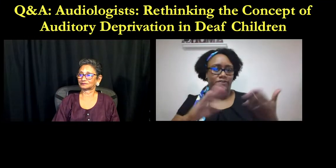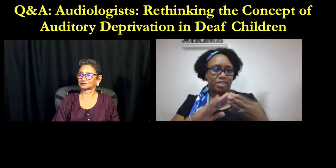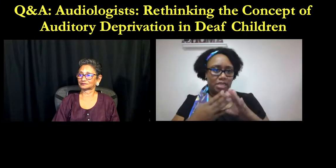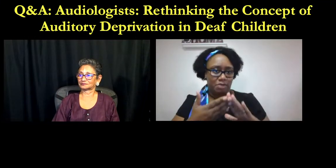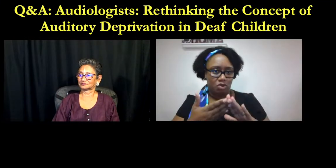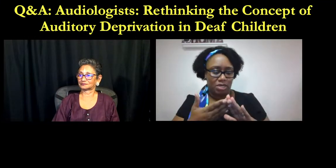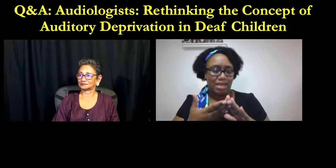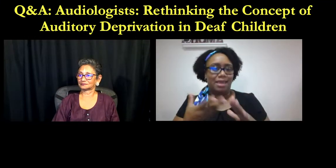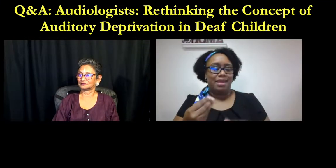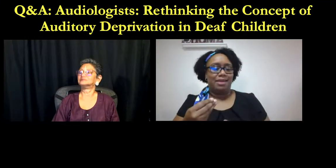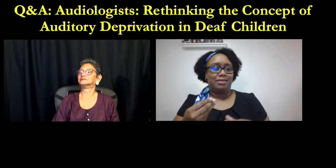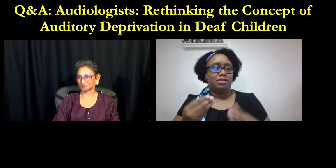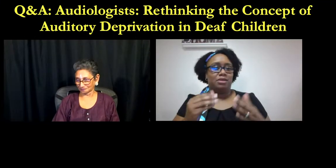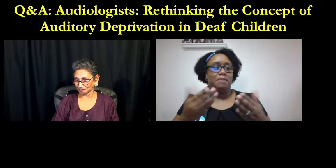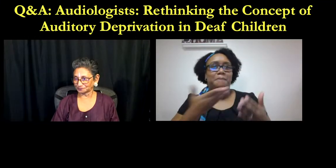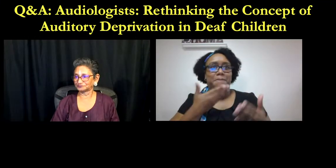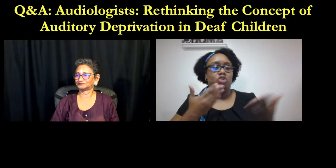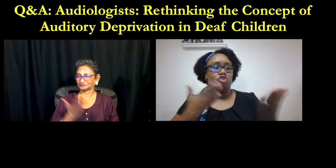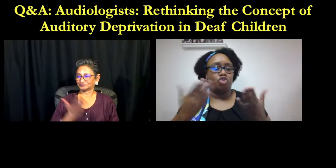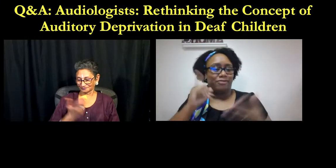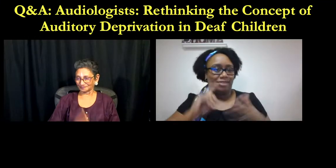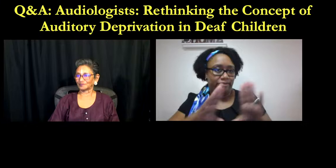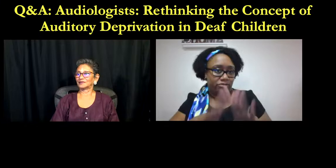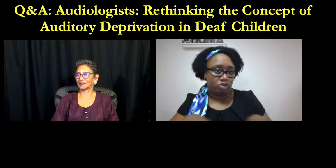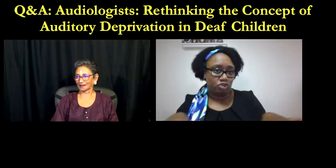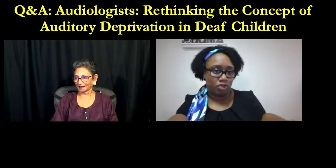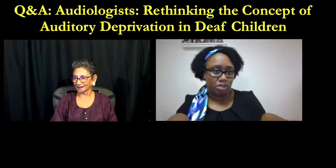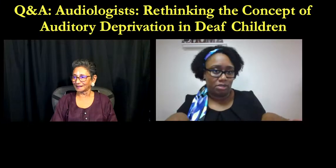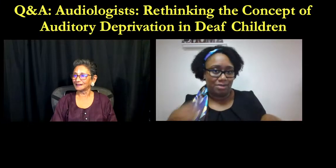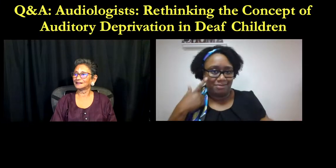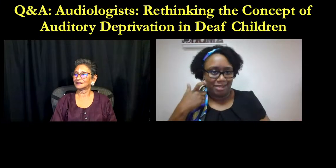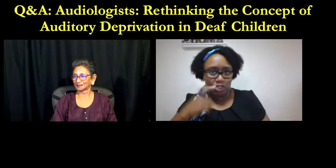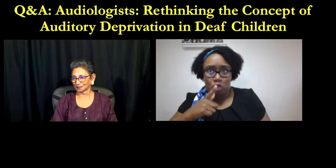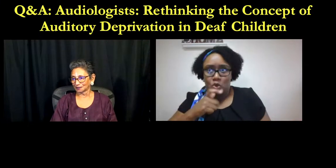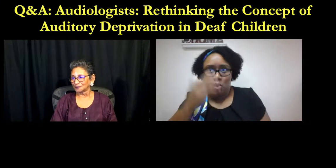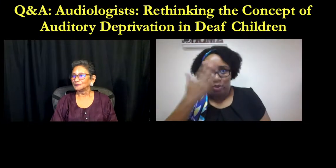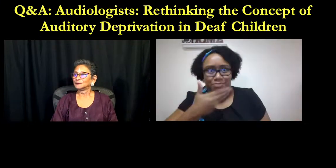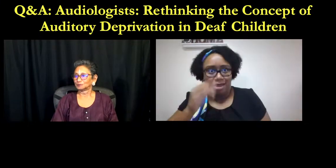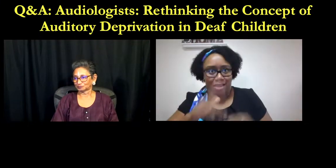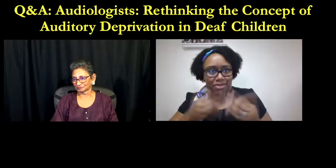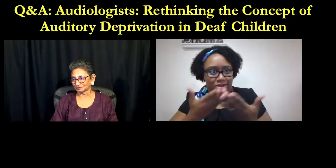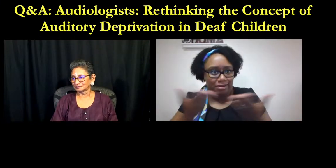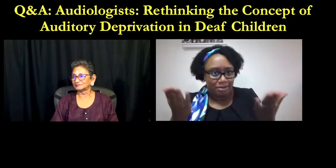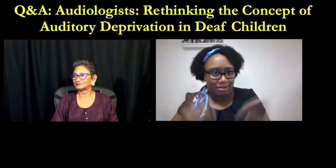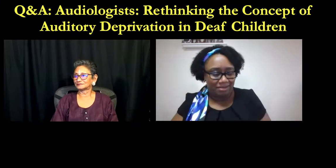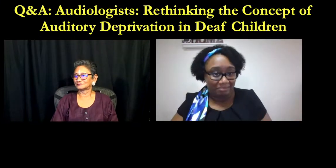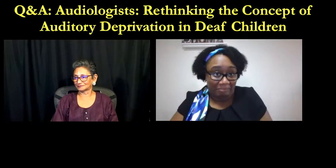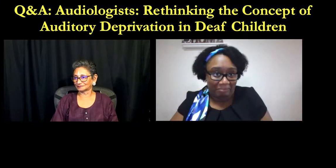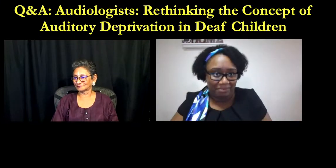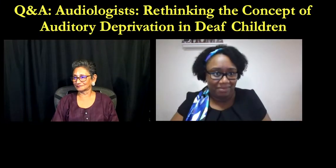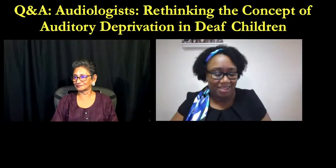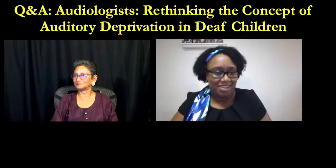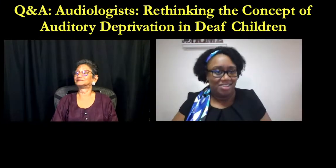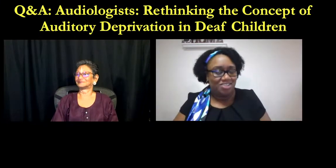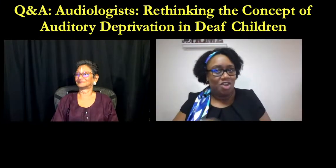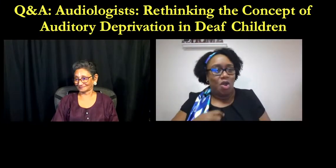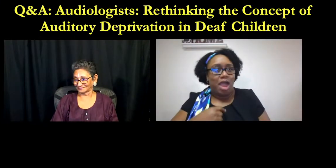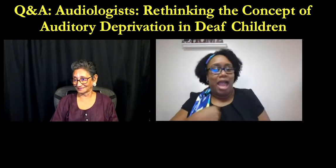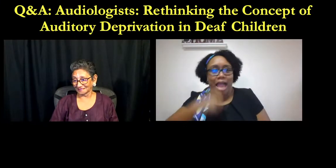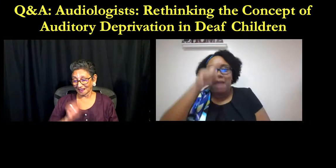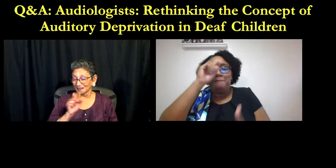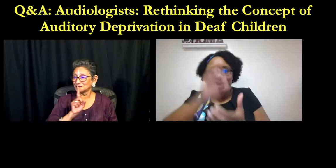realizes a change has to be made audiologists need to best serve the needs of the community